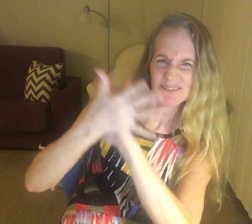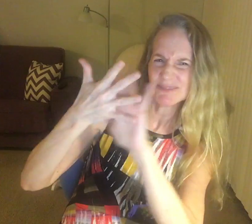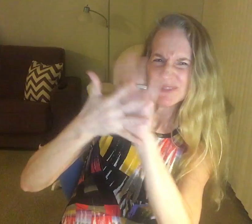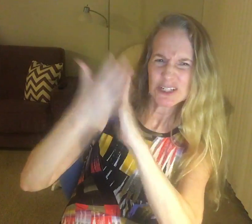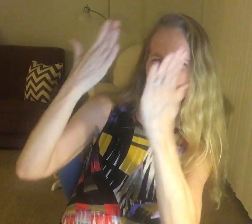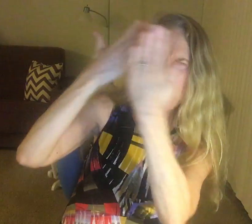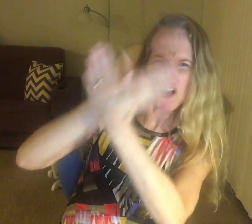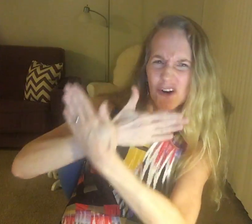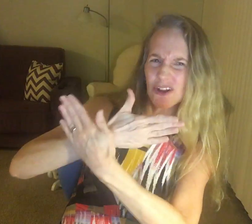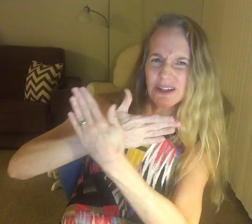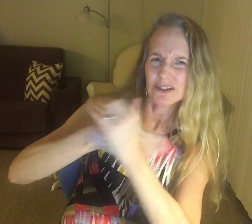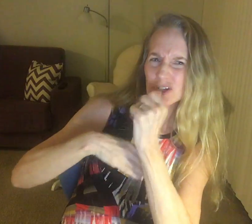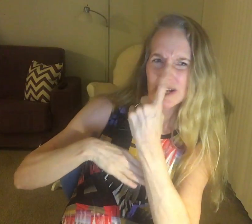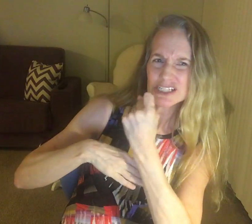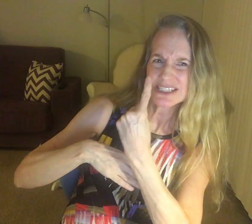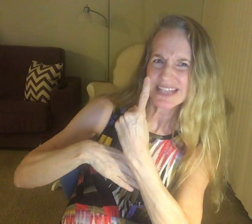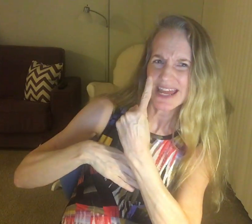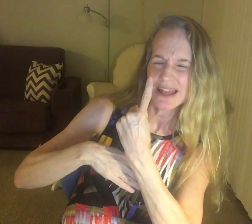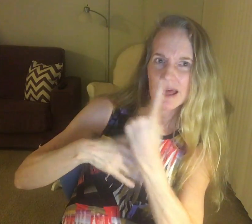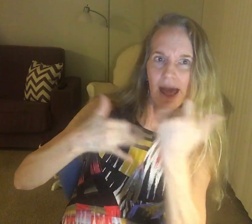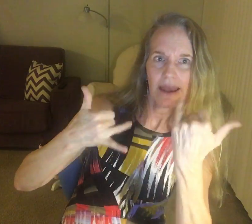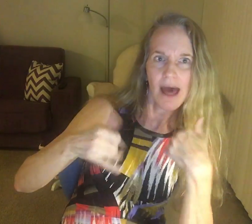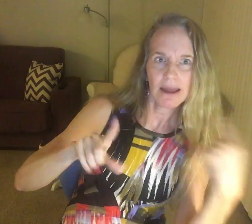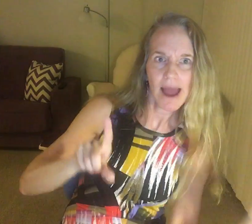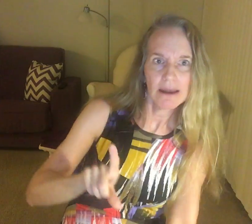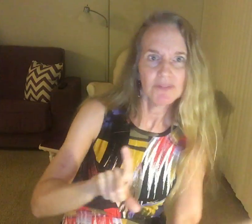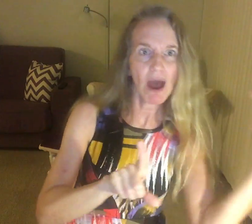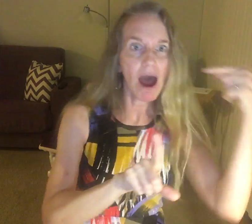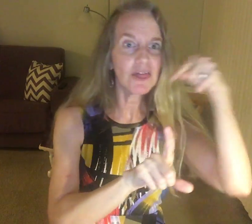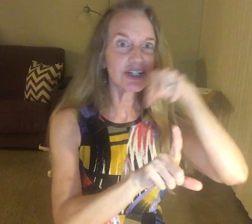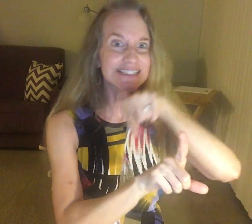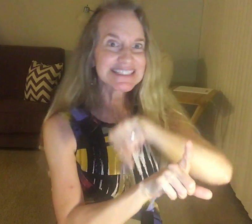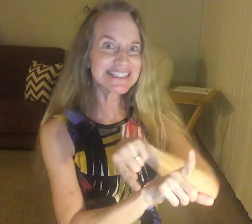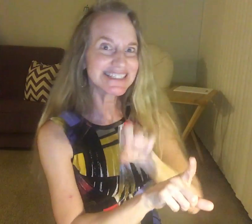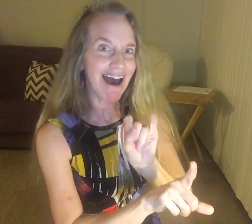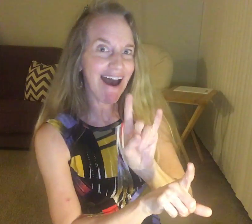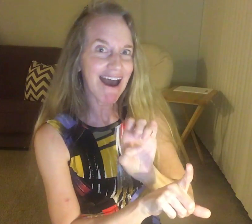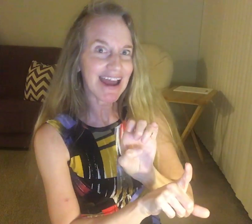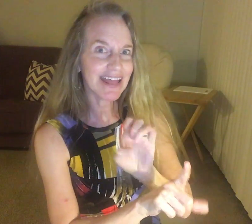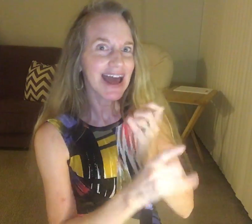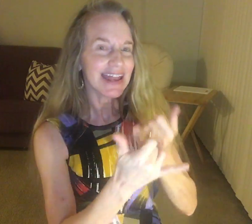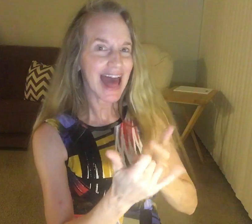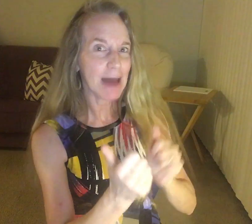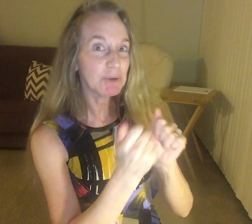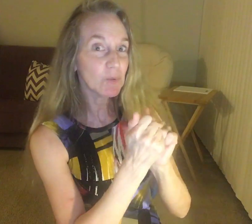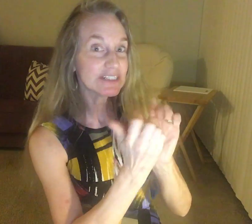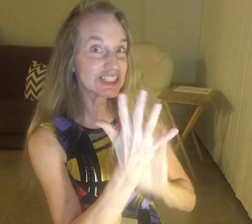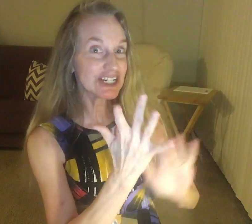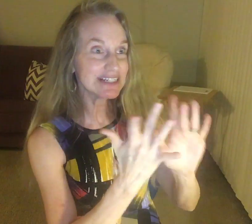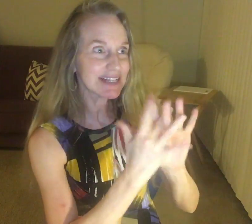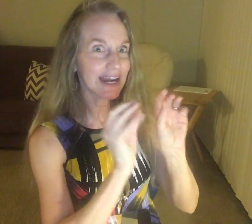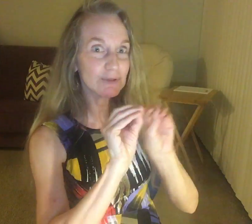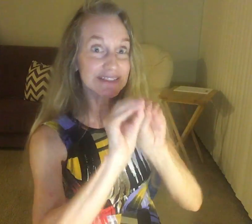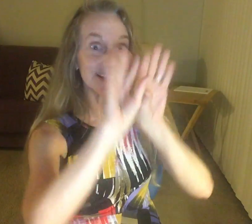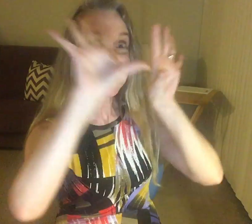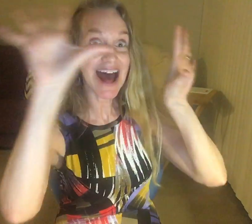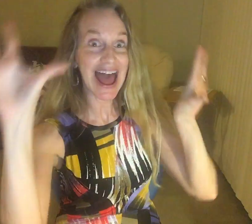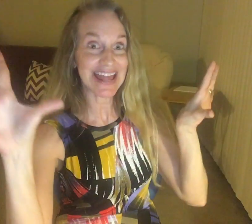a stone, you understand, and I got to the other side, and I'll be in church, and I was denied,